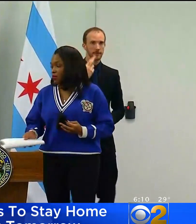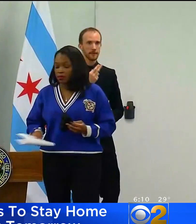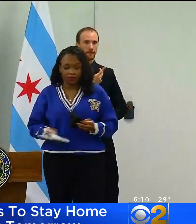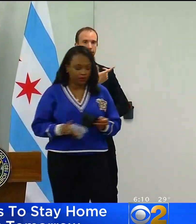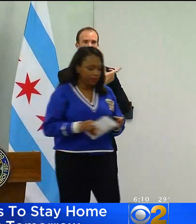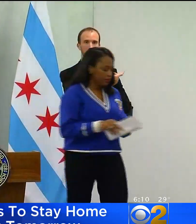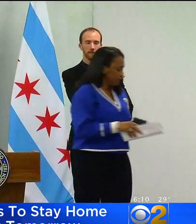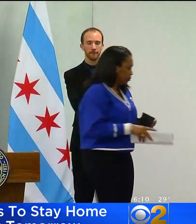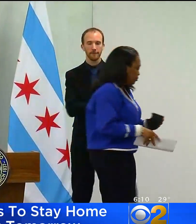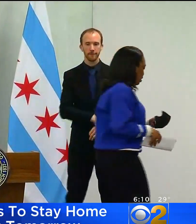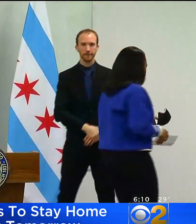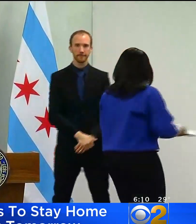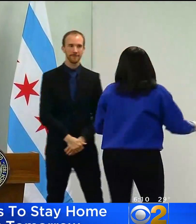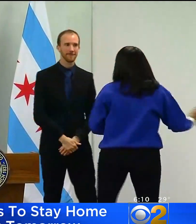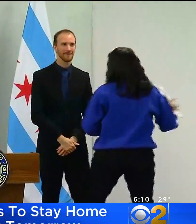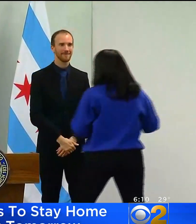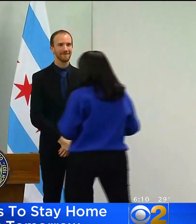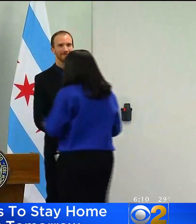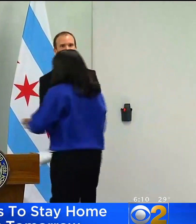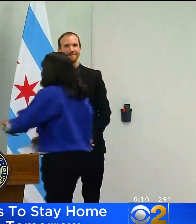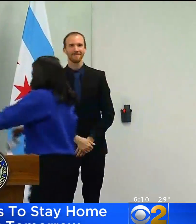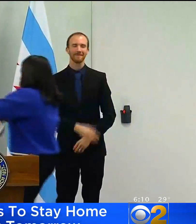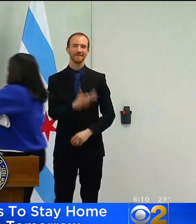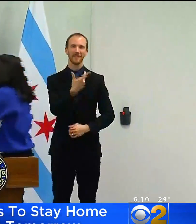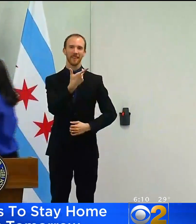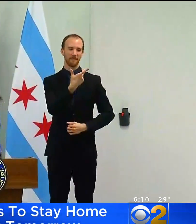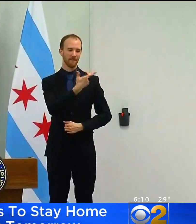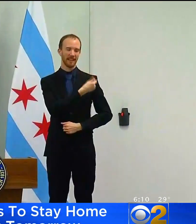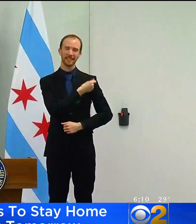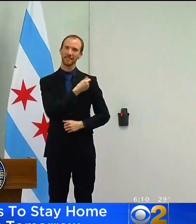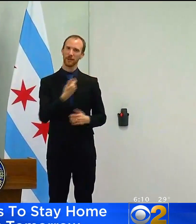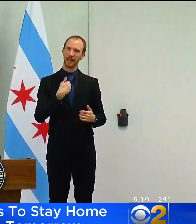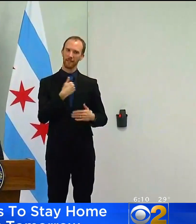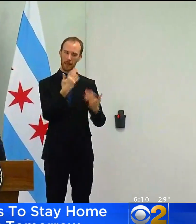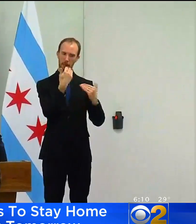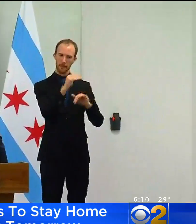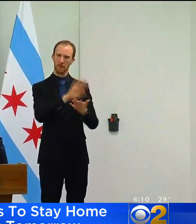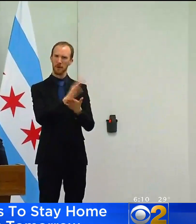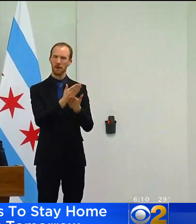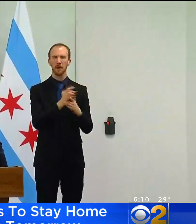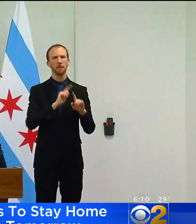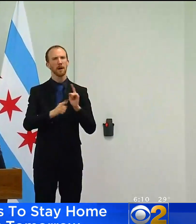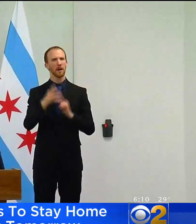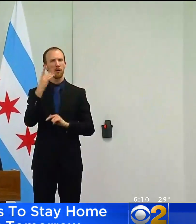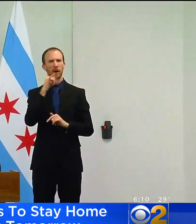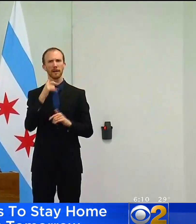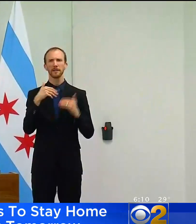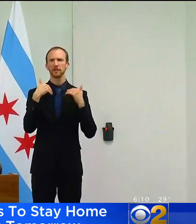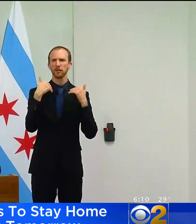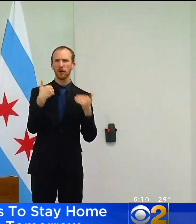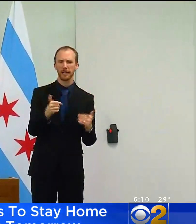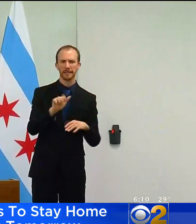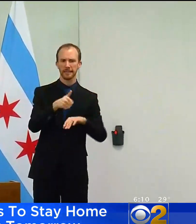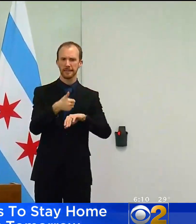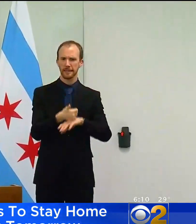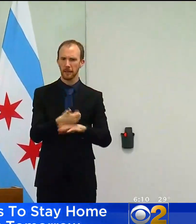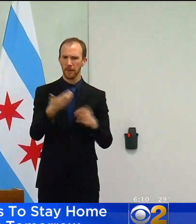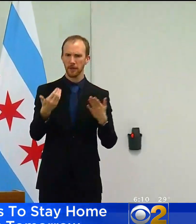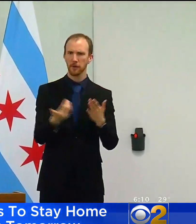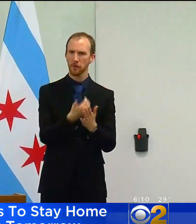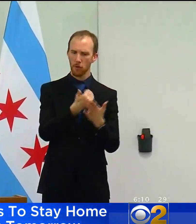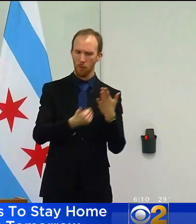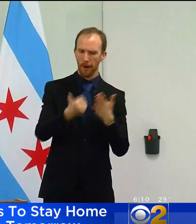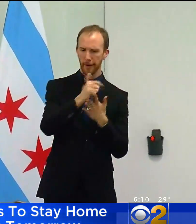questions about why can you not reprioritize, come up with a standard protocol and get the